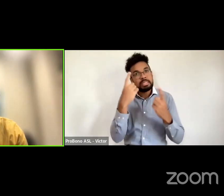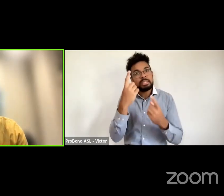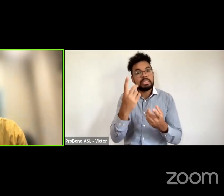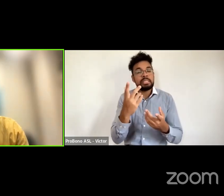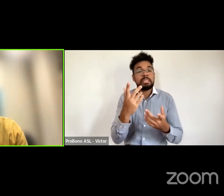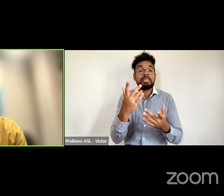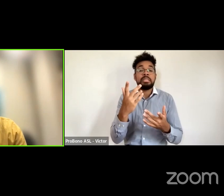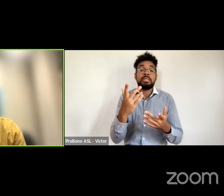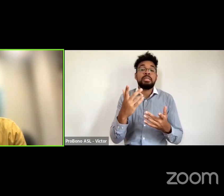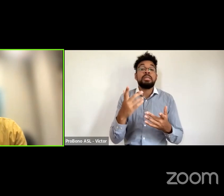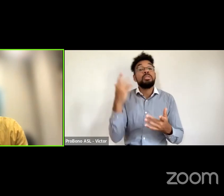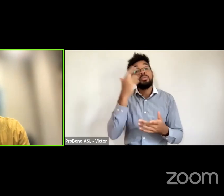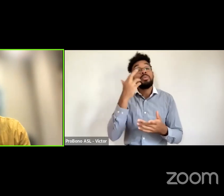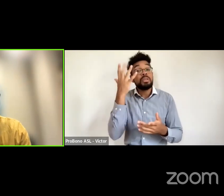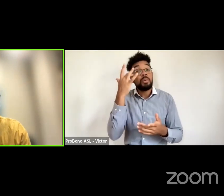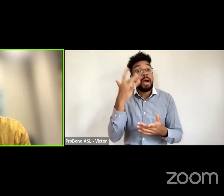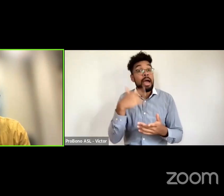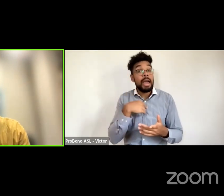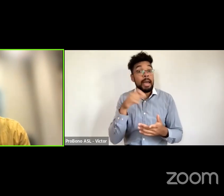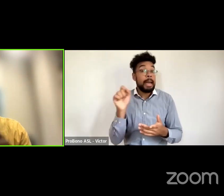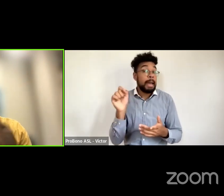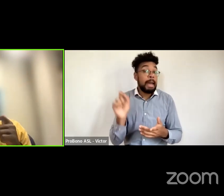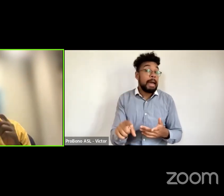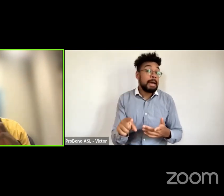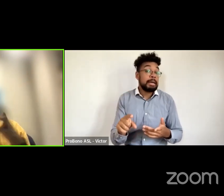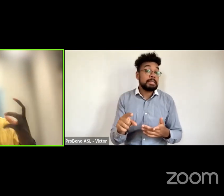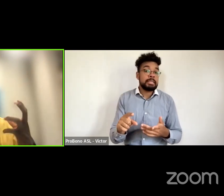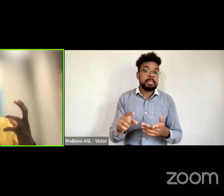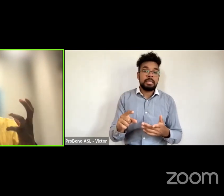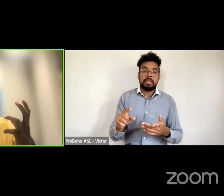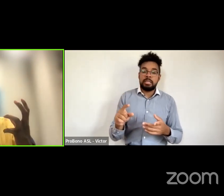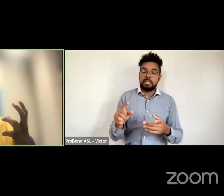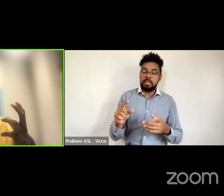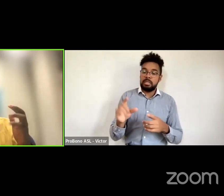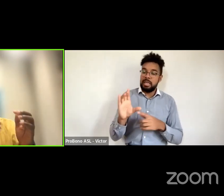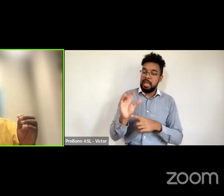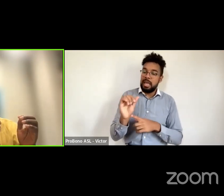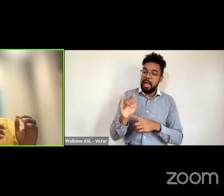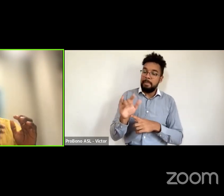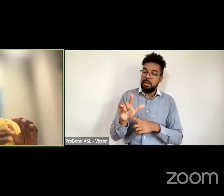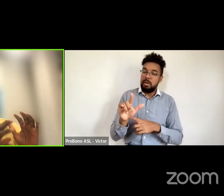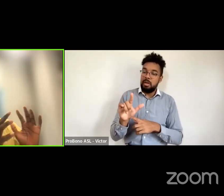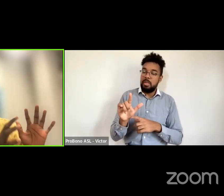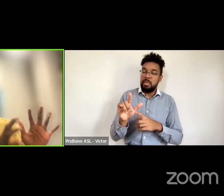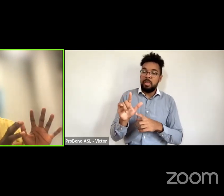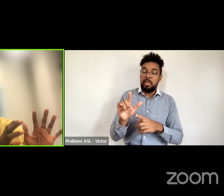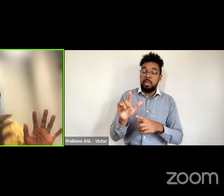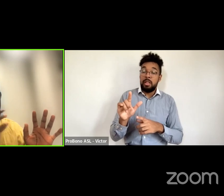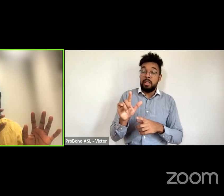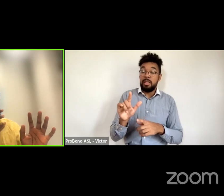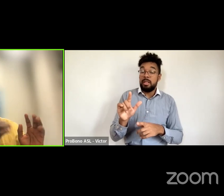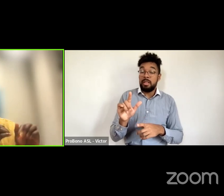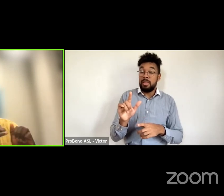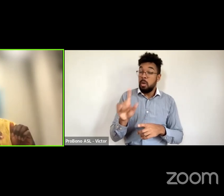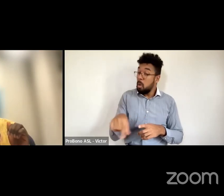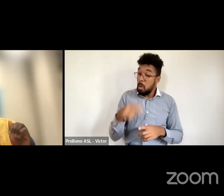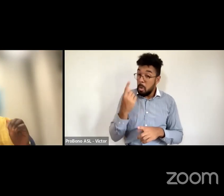next thing around capital and i'm hoping that we can strike the idea of capital beyond excuse and beyond money